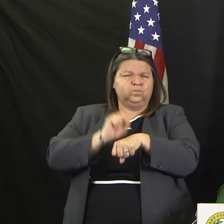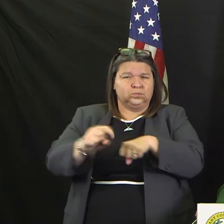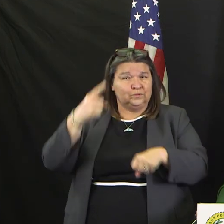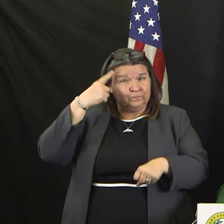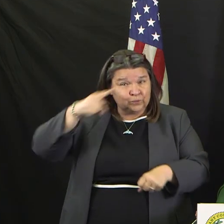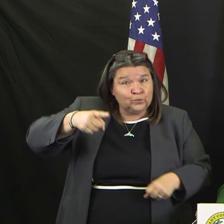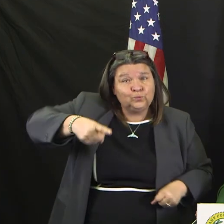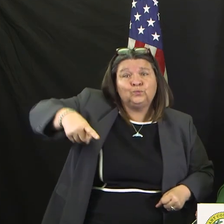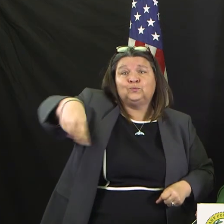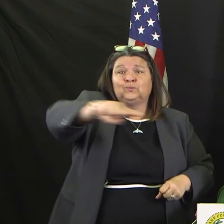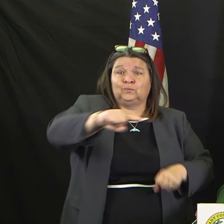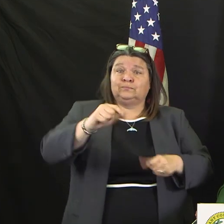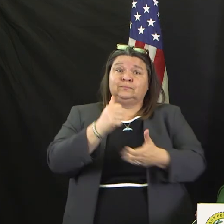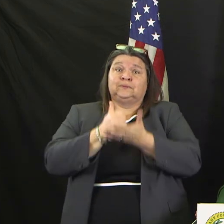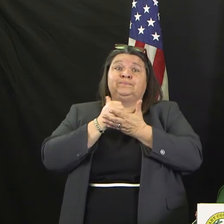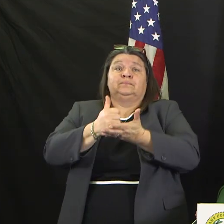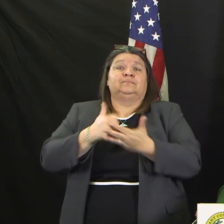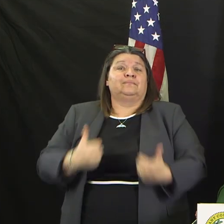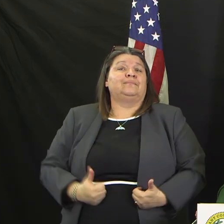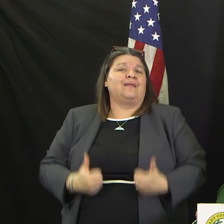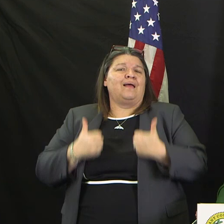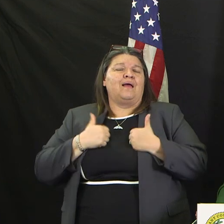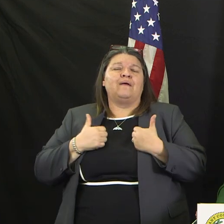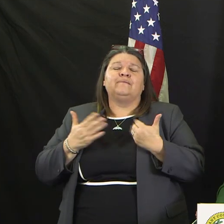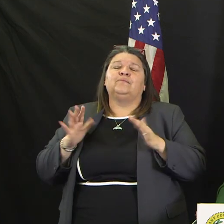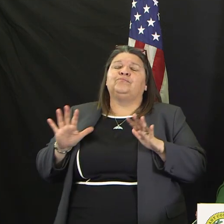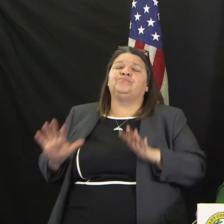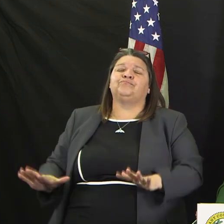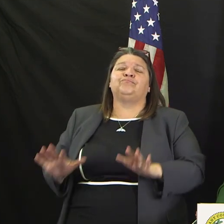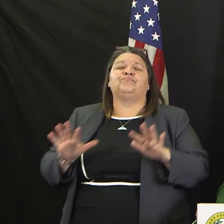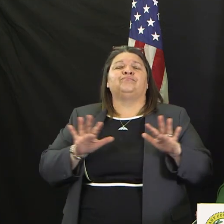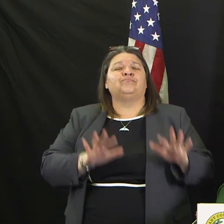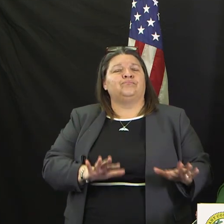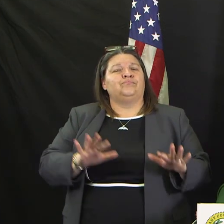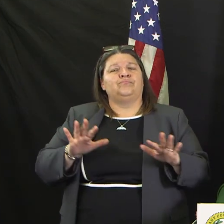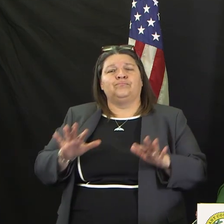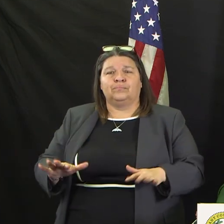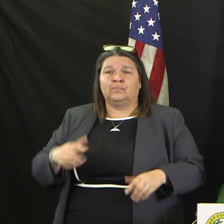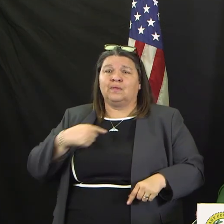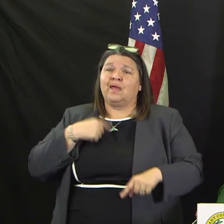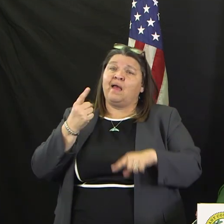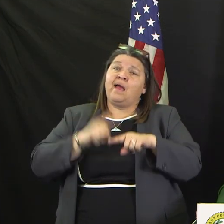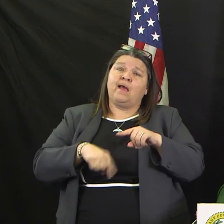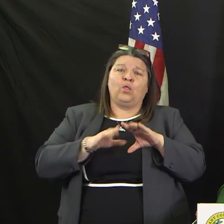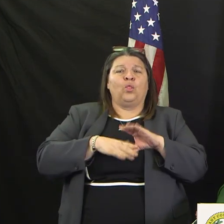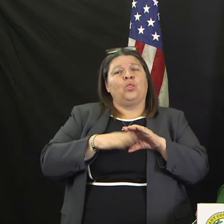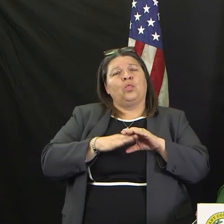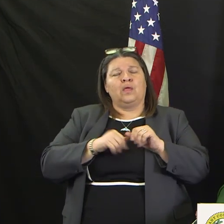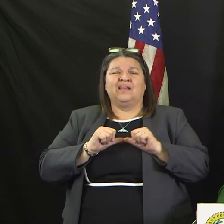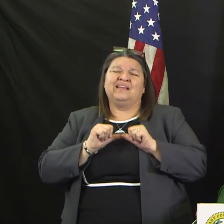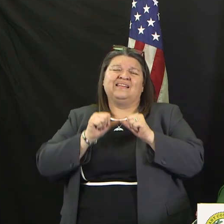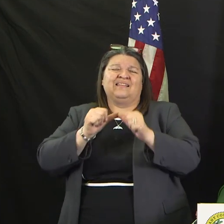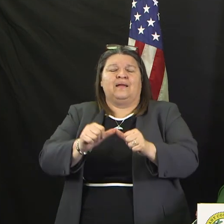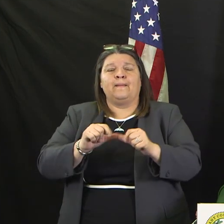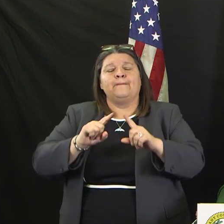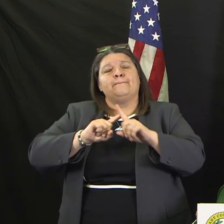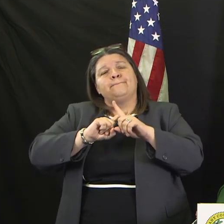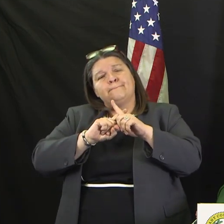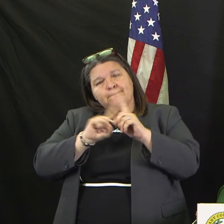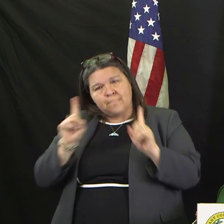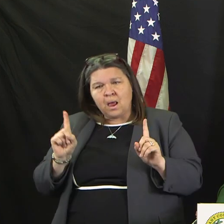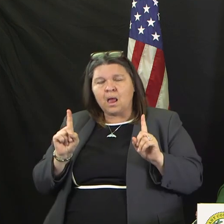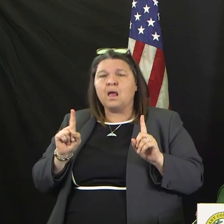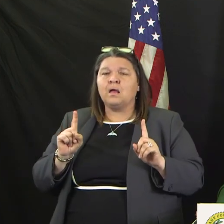filthier. I can't talk either. Less frightening for you. So we are listening to the